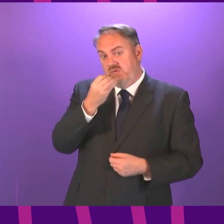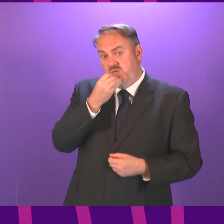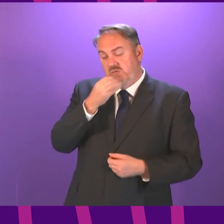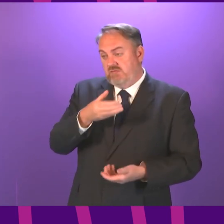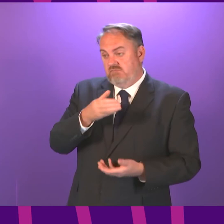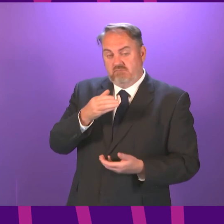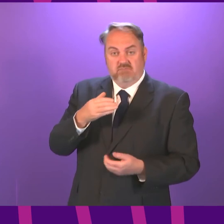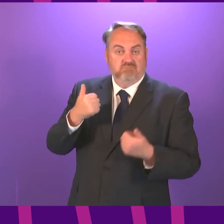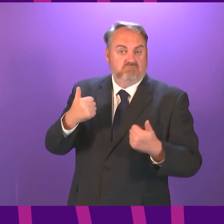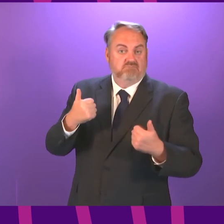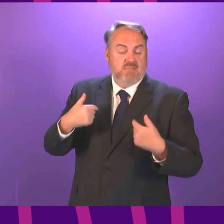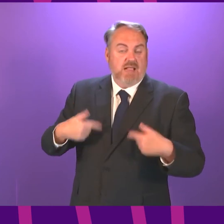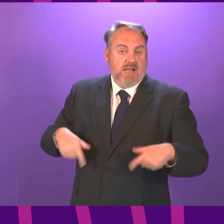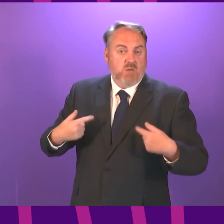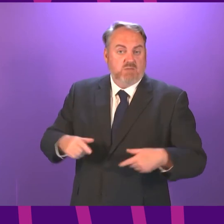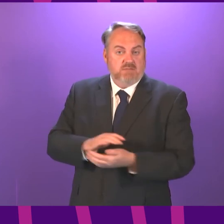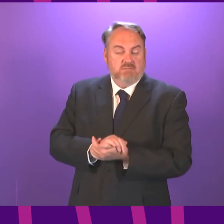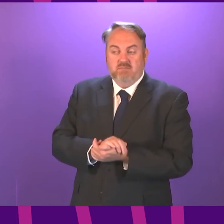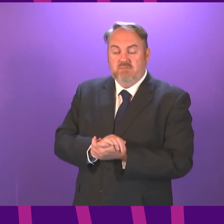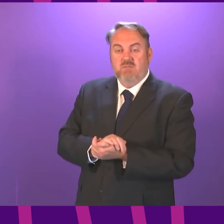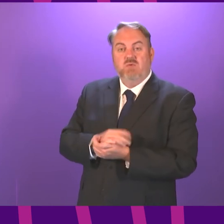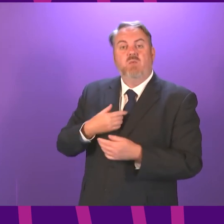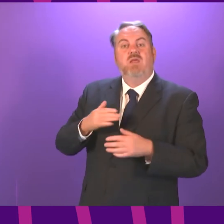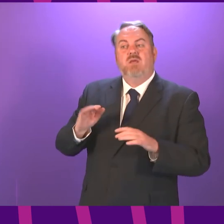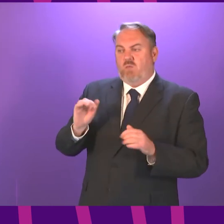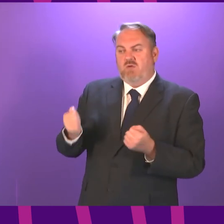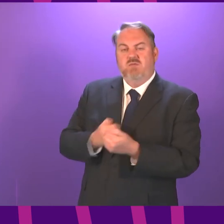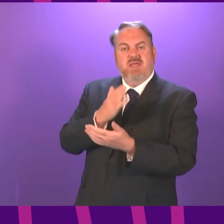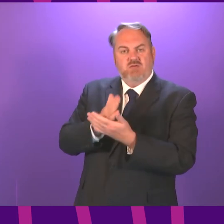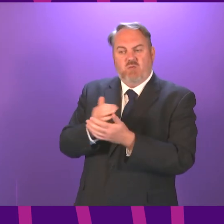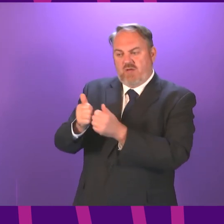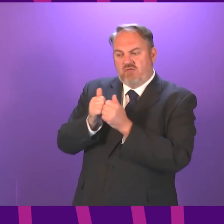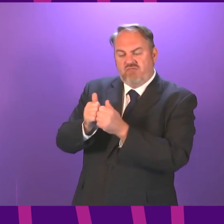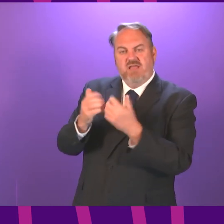discussions are ongoing between the Scottish FA and UEFA to reach an agreement on